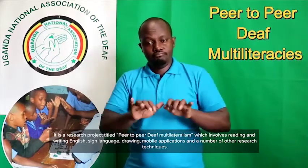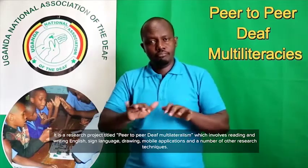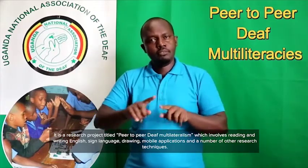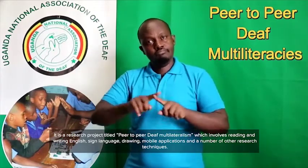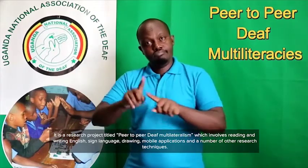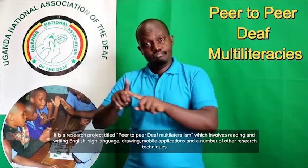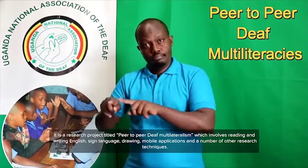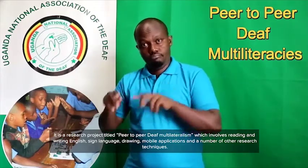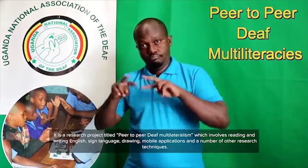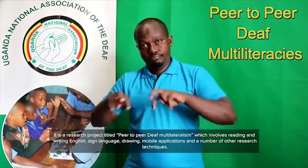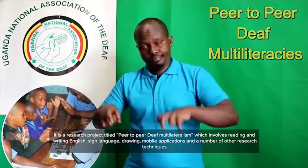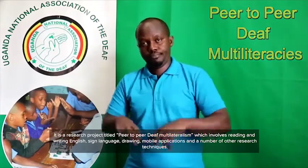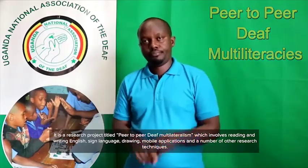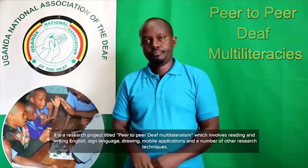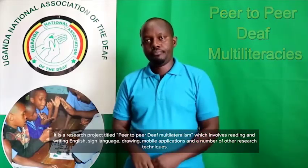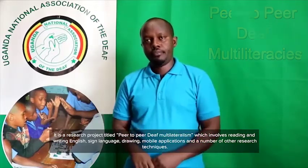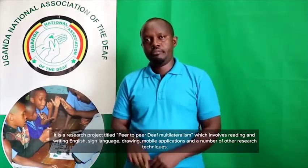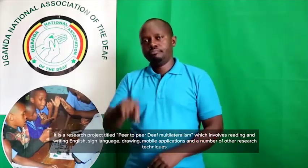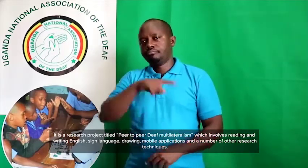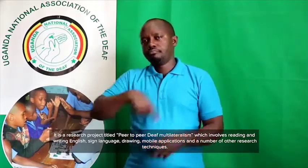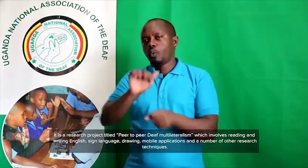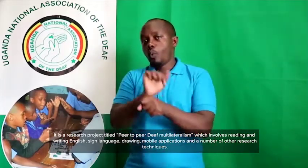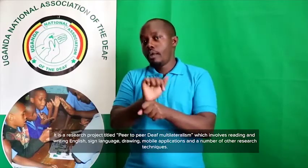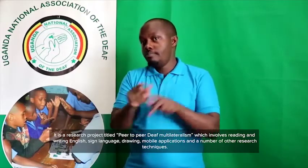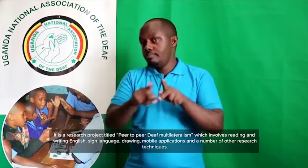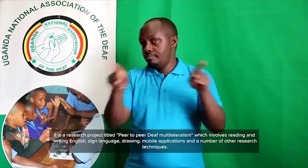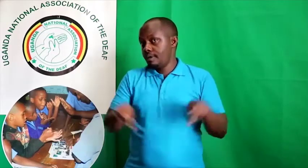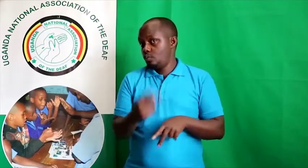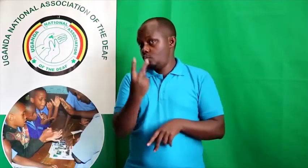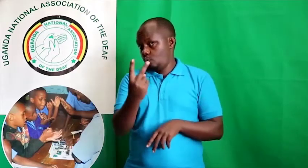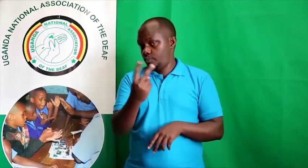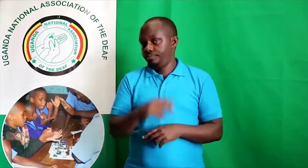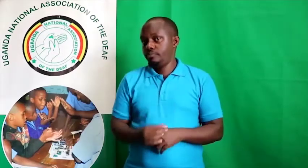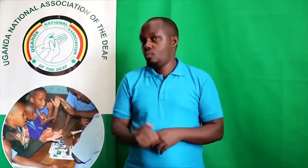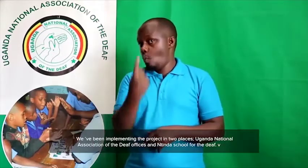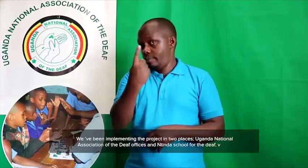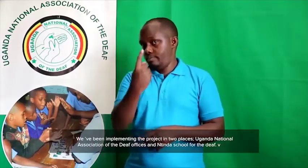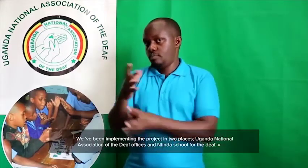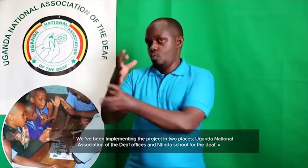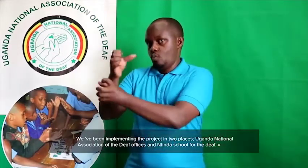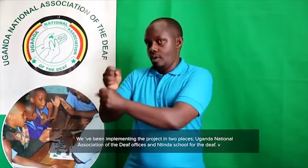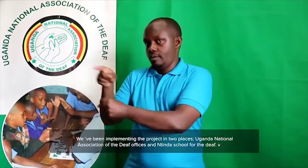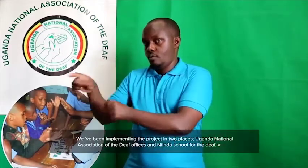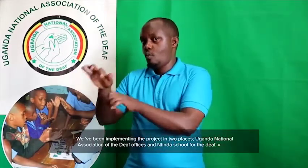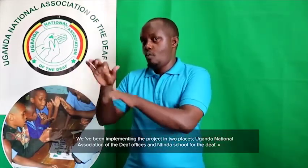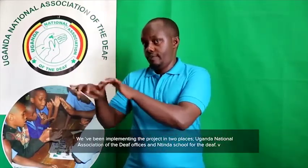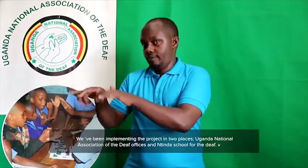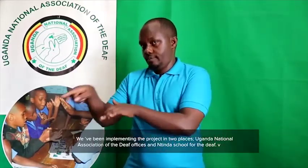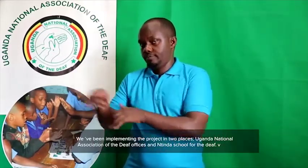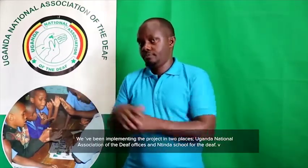applications, and a number of other research techniques. We've been implementing the project in two places, Uganda